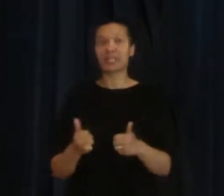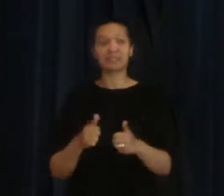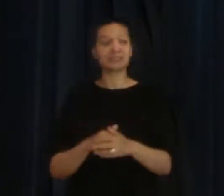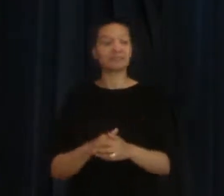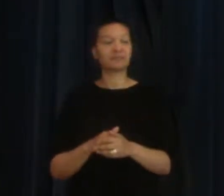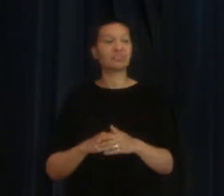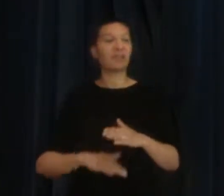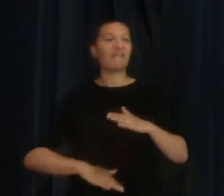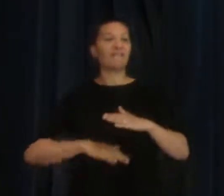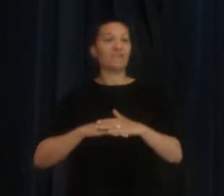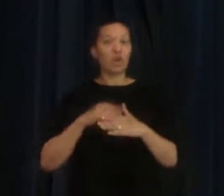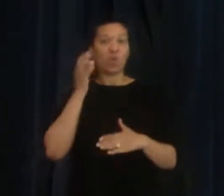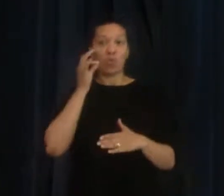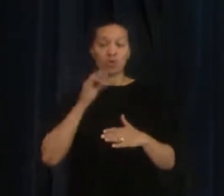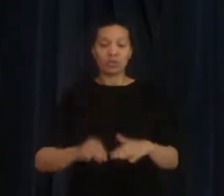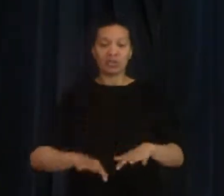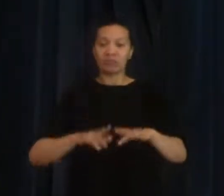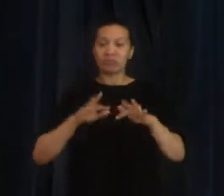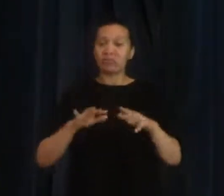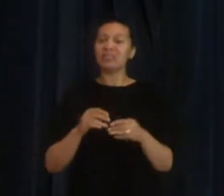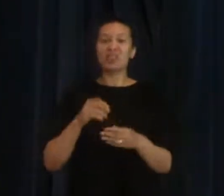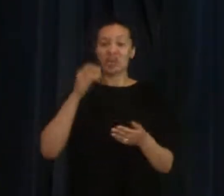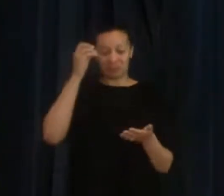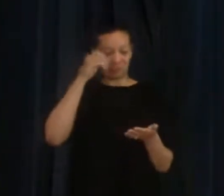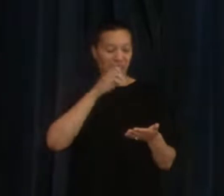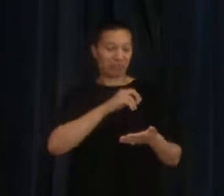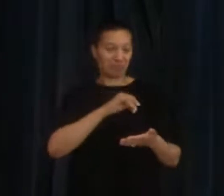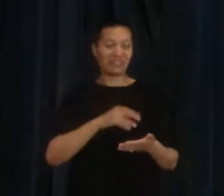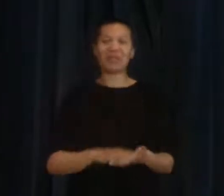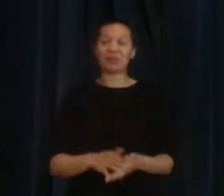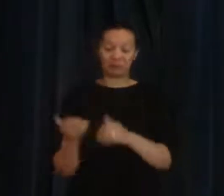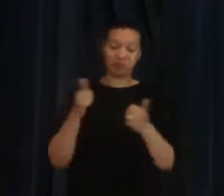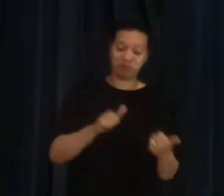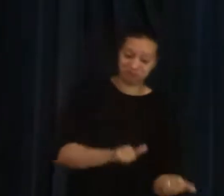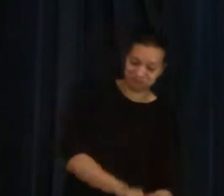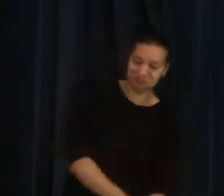and say, by full immersion, we don't just sprinkle you with water, we push you down.